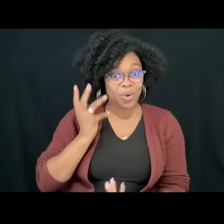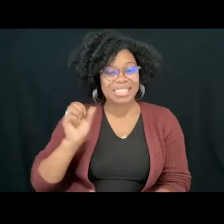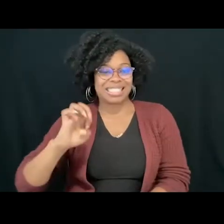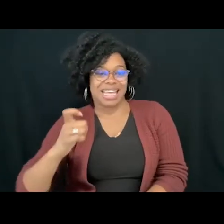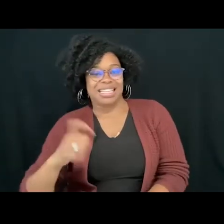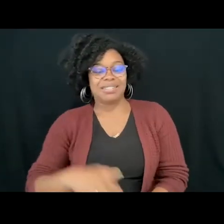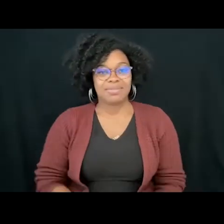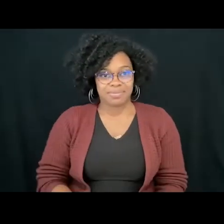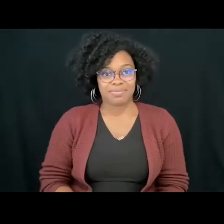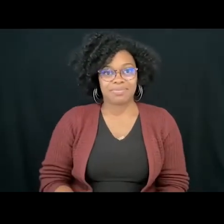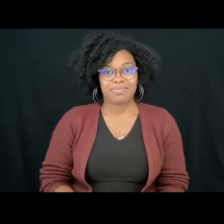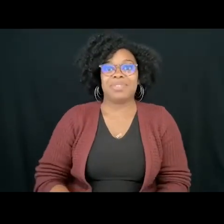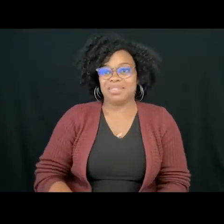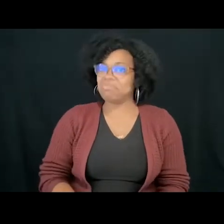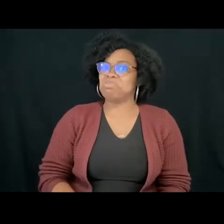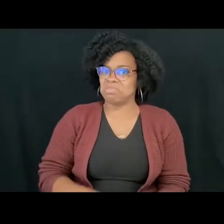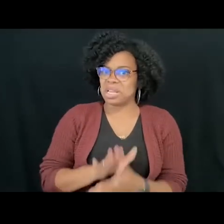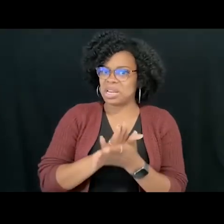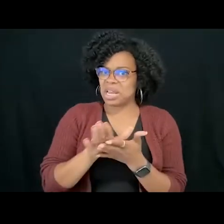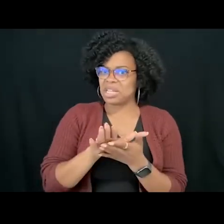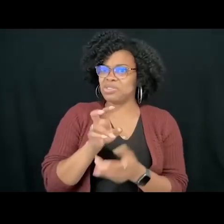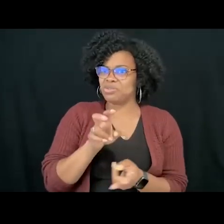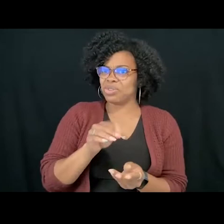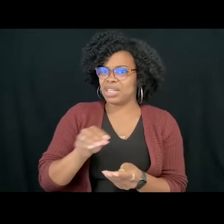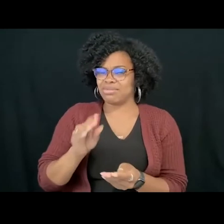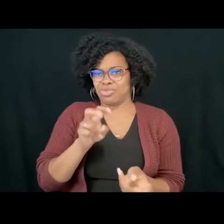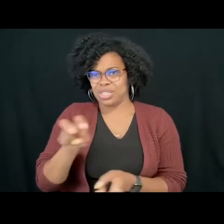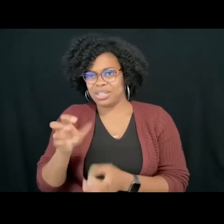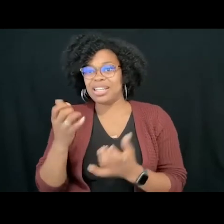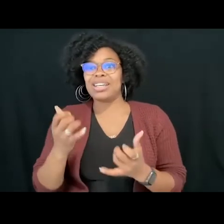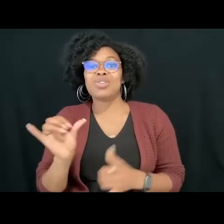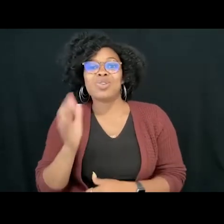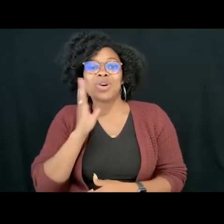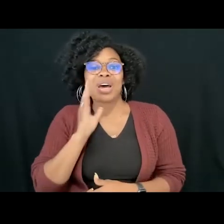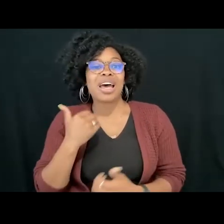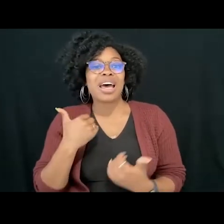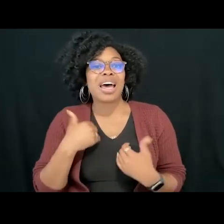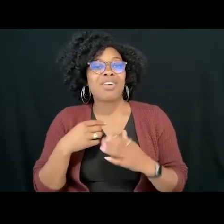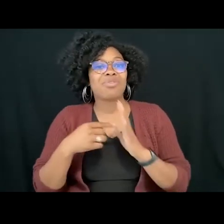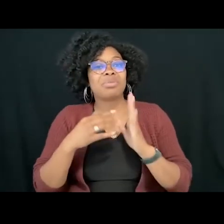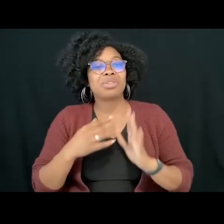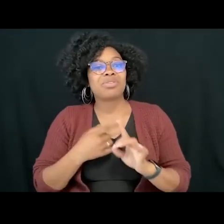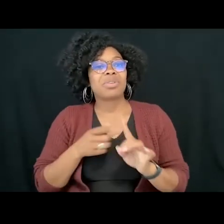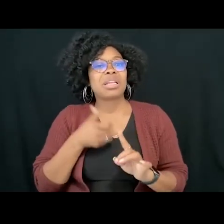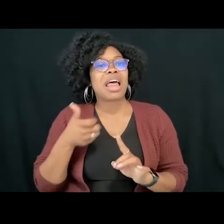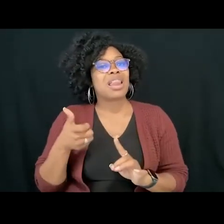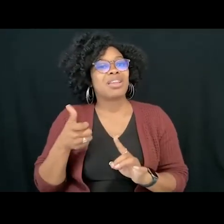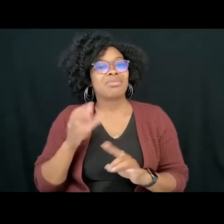Nice segue. By way. A representative from A Room of One's Own couldn't join today. However, just wanted to let